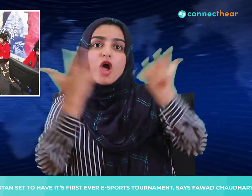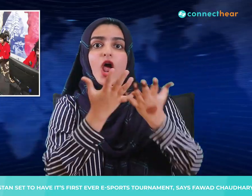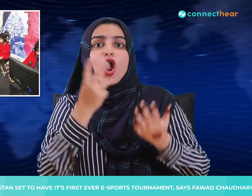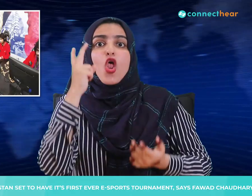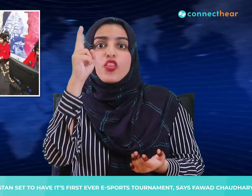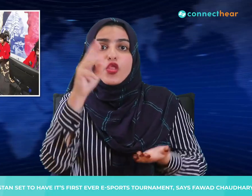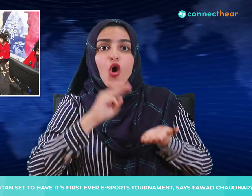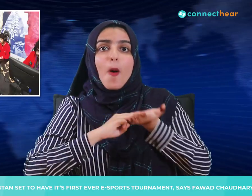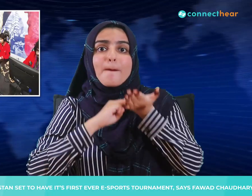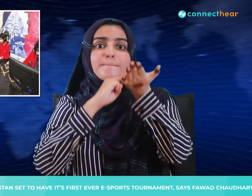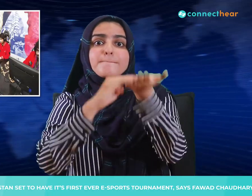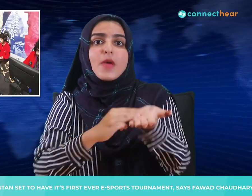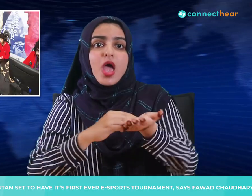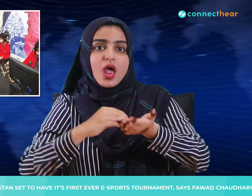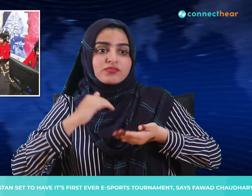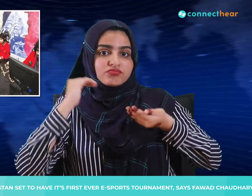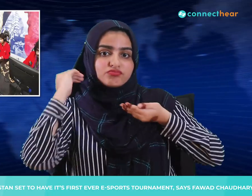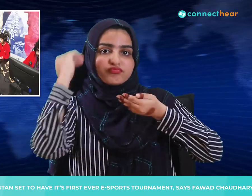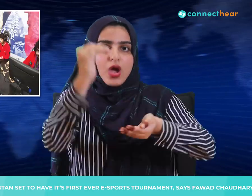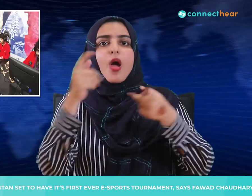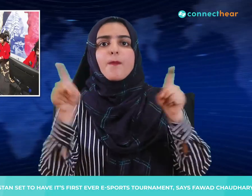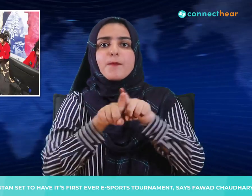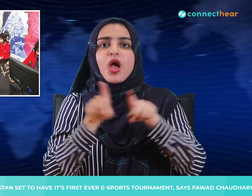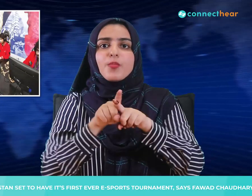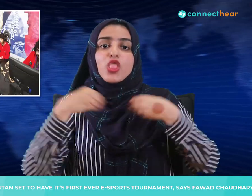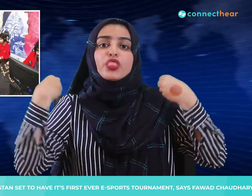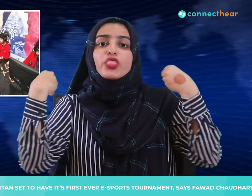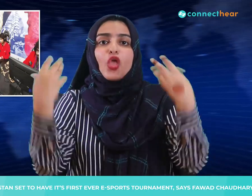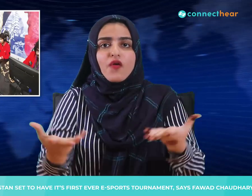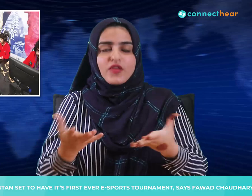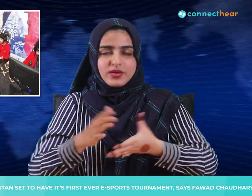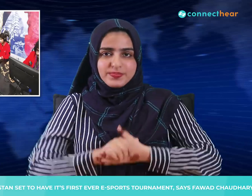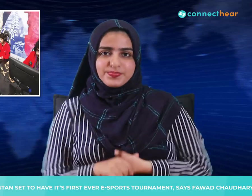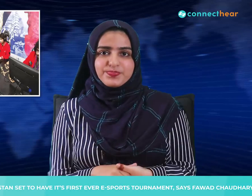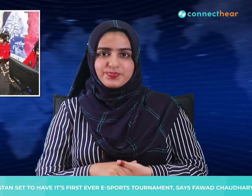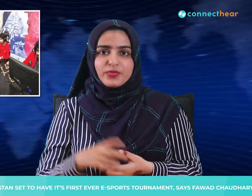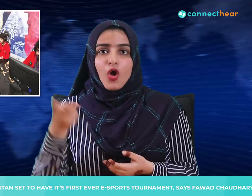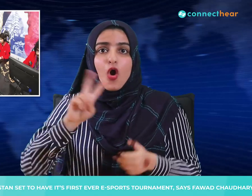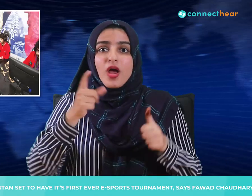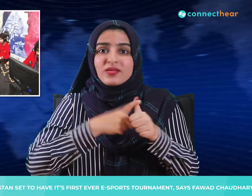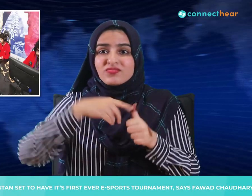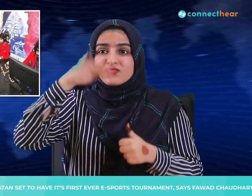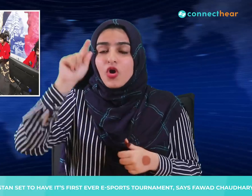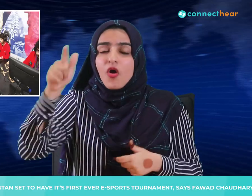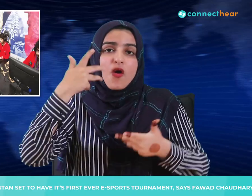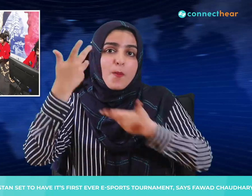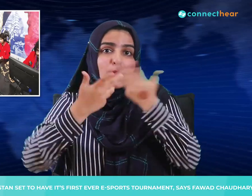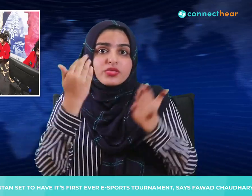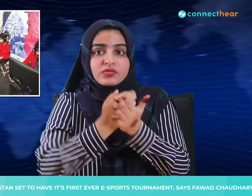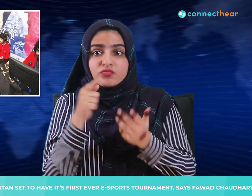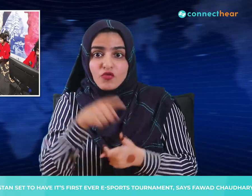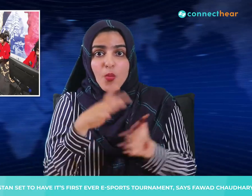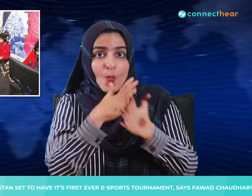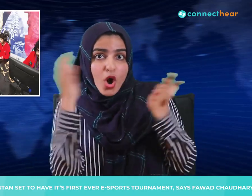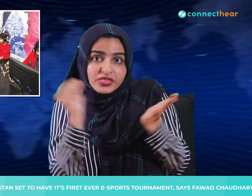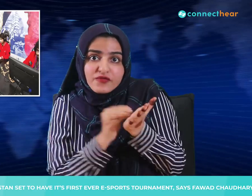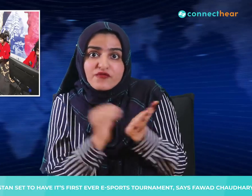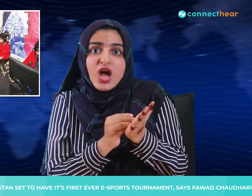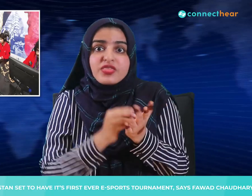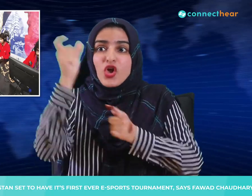in a worldwide tournament with a prize pool of 2 million dollars. According to the Minister, this is an